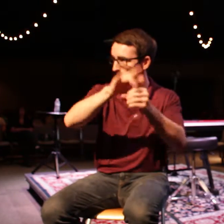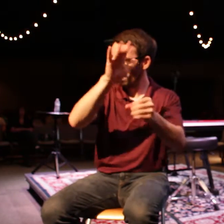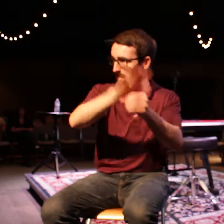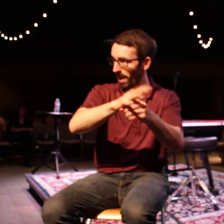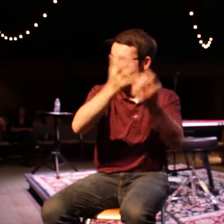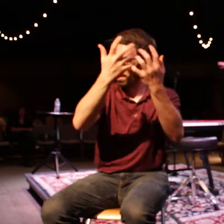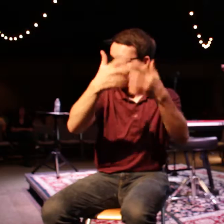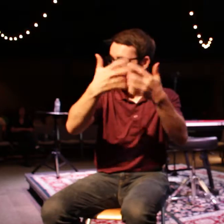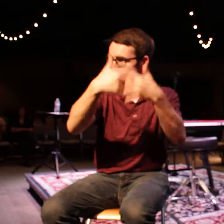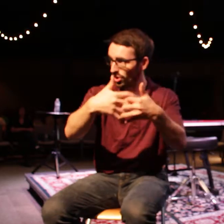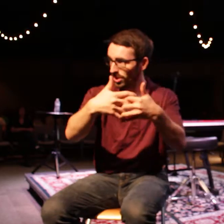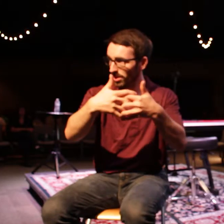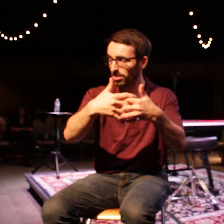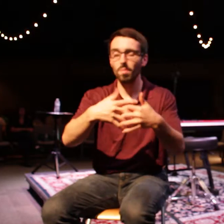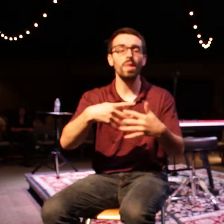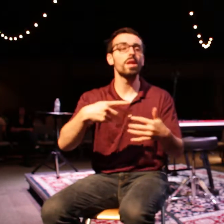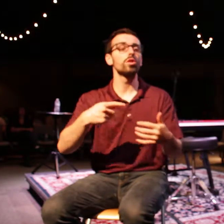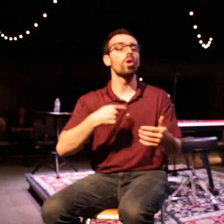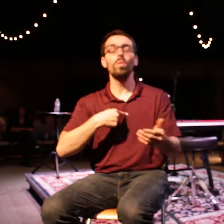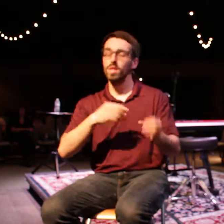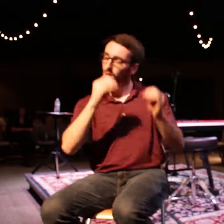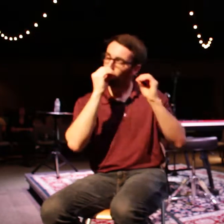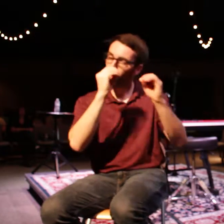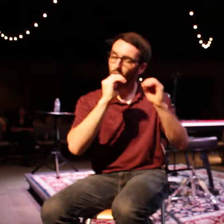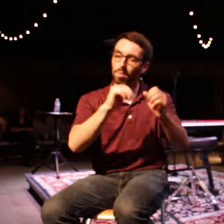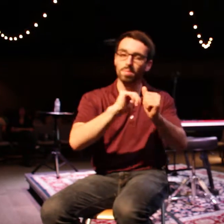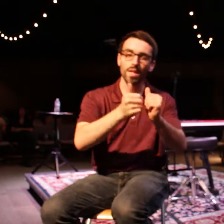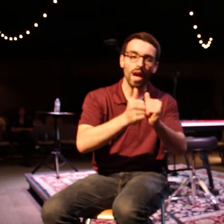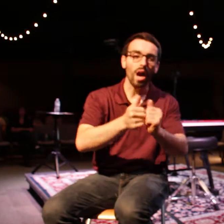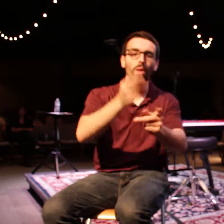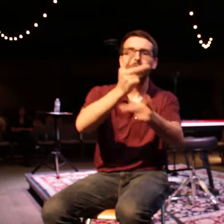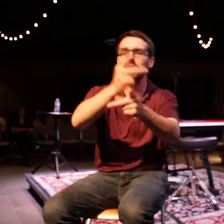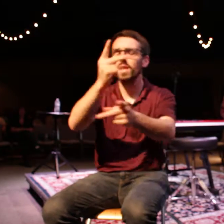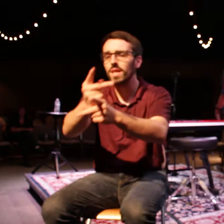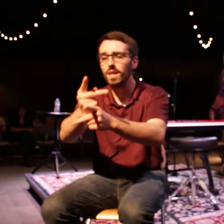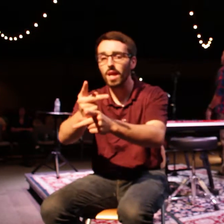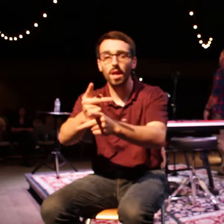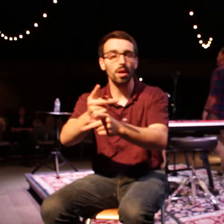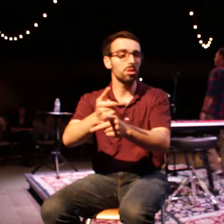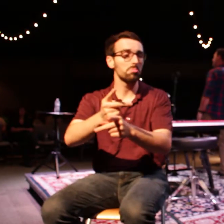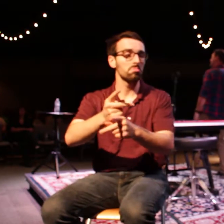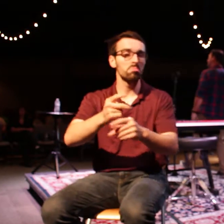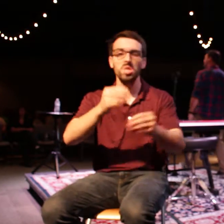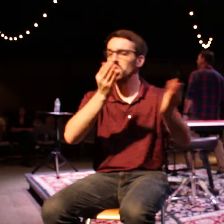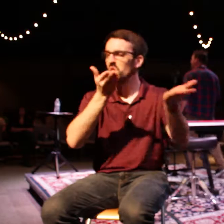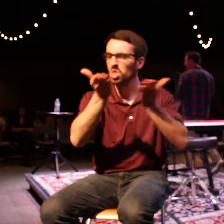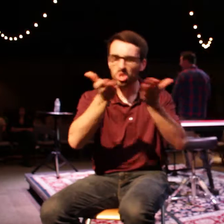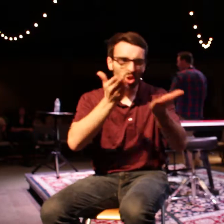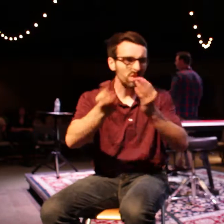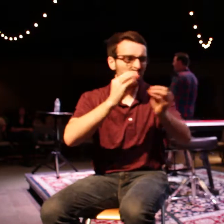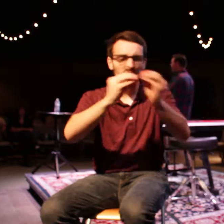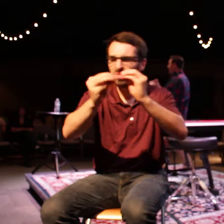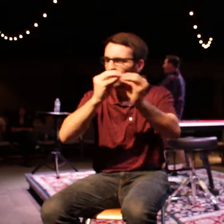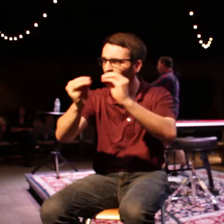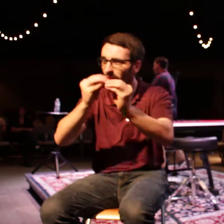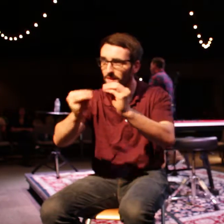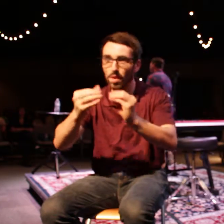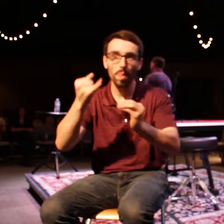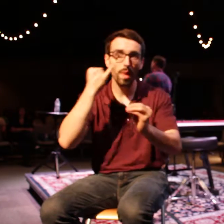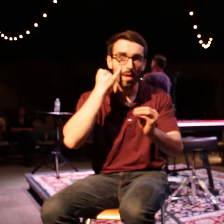actually service these pot machines and find the best deal and then you can keep and pocket whatever profit you make. And so what happened is my dad would drive me in